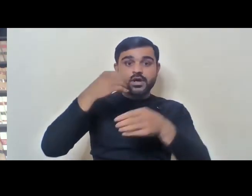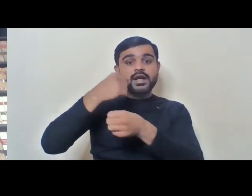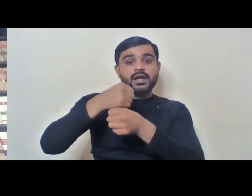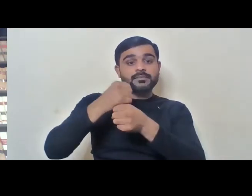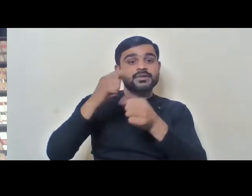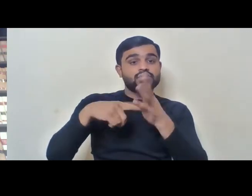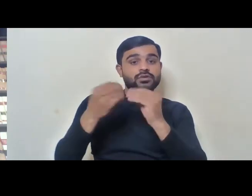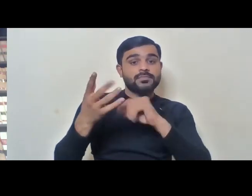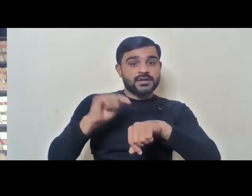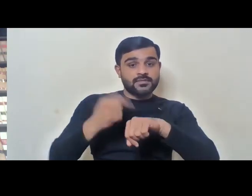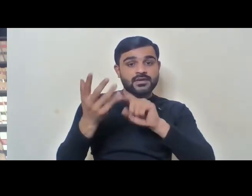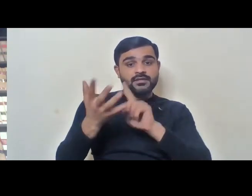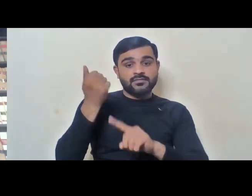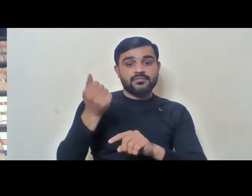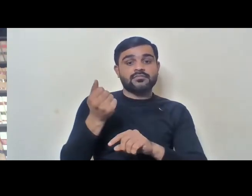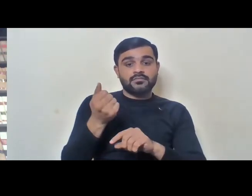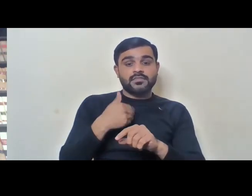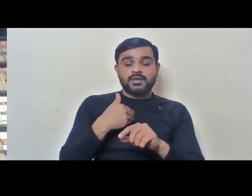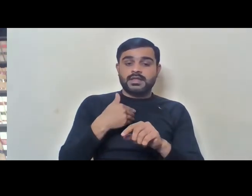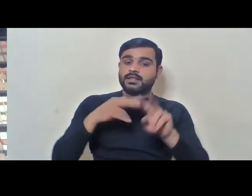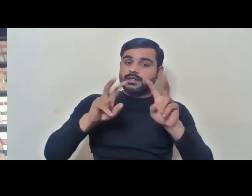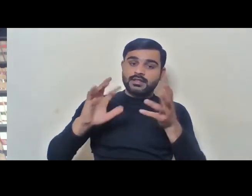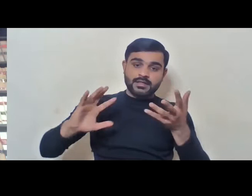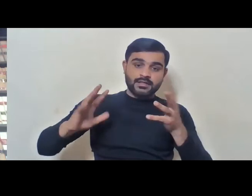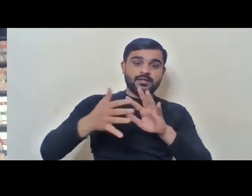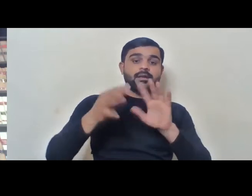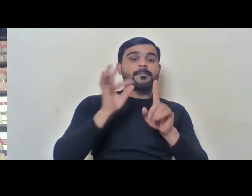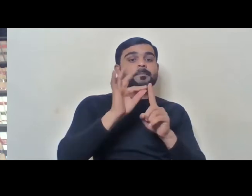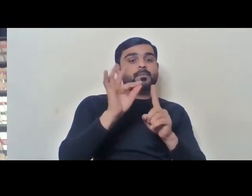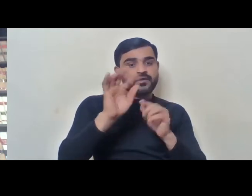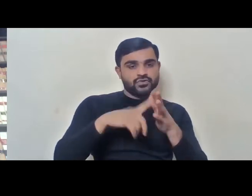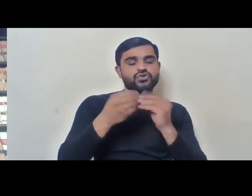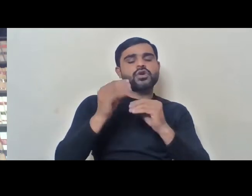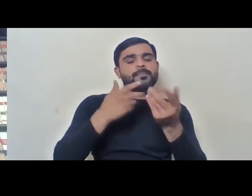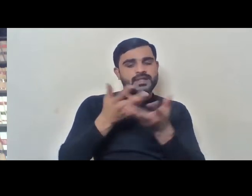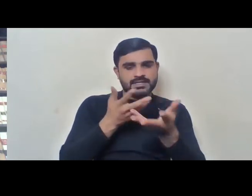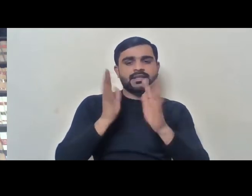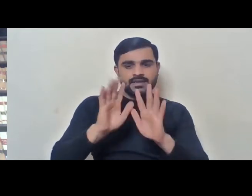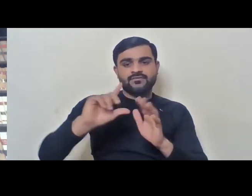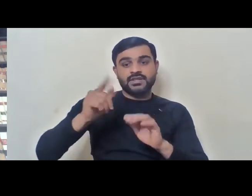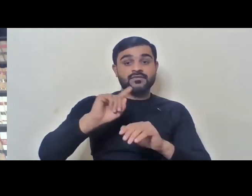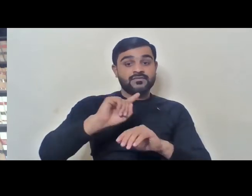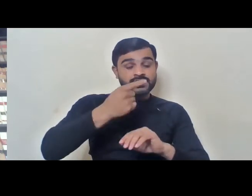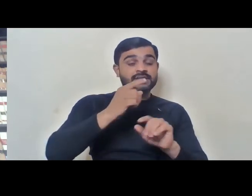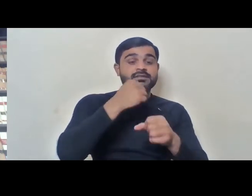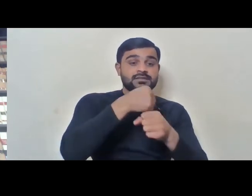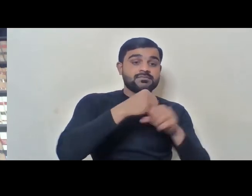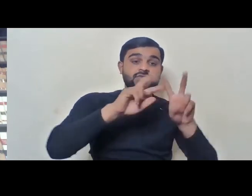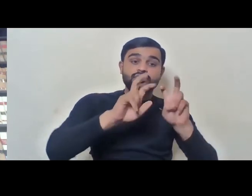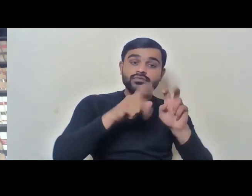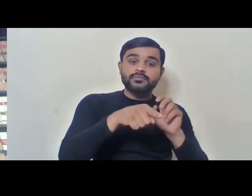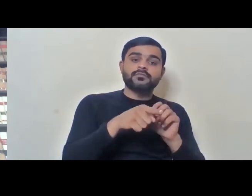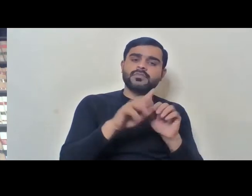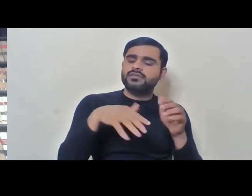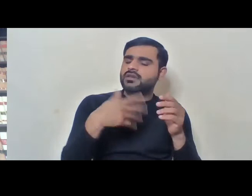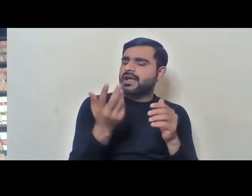though I will cover private sector employment as well. Okay, so now, how